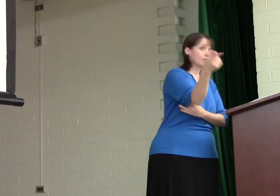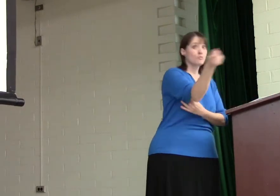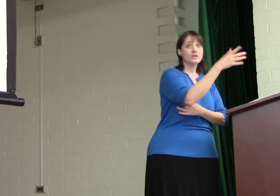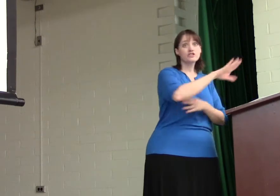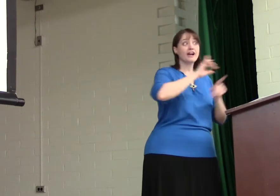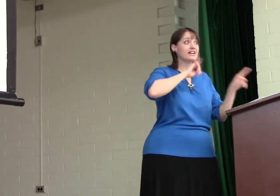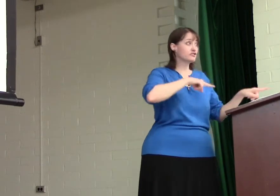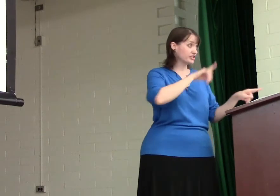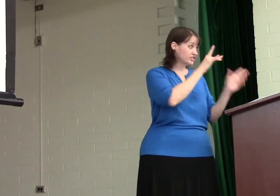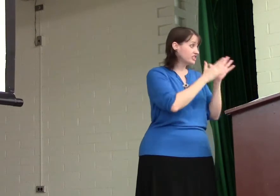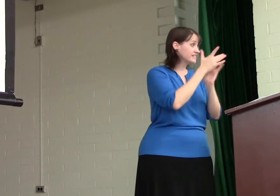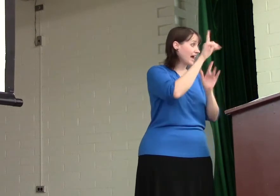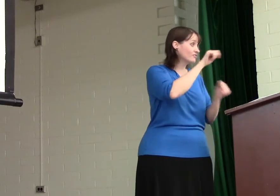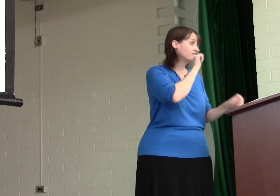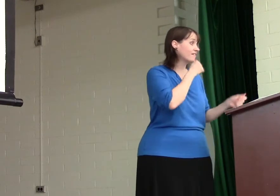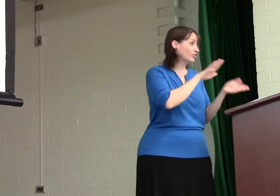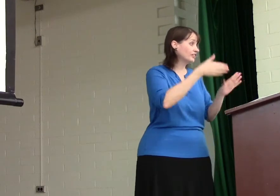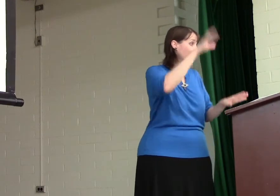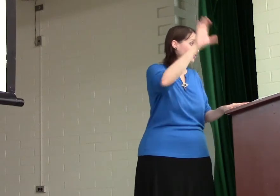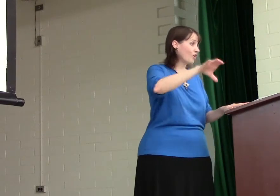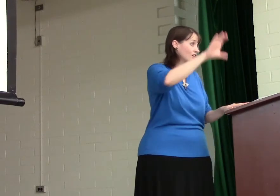What's your answer? Did Jesus have to suffer and die on the cross?